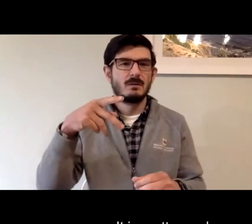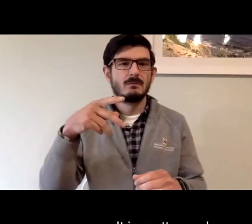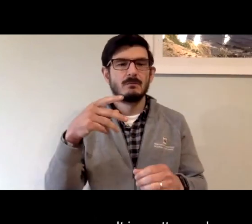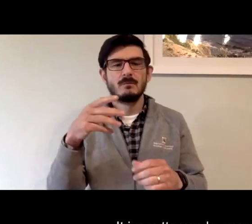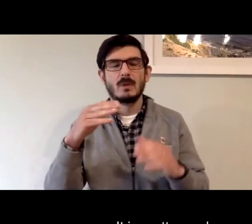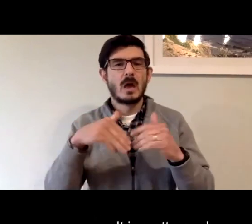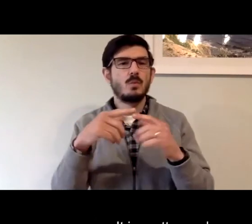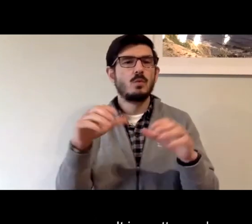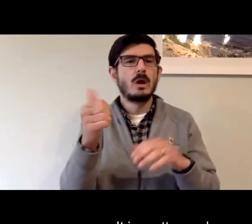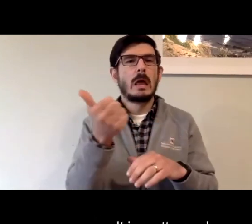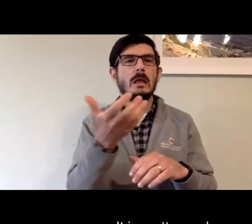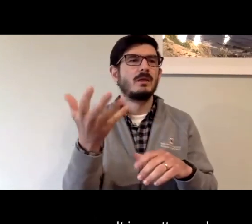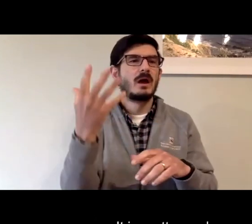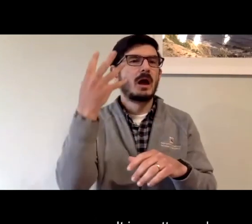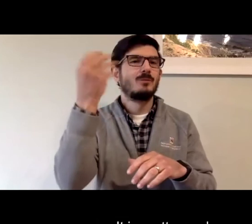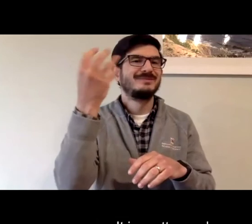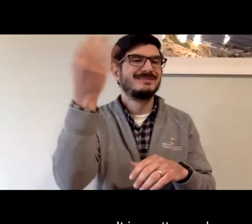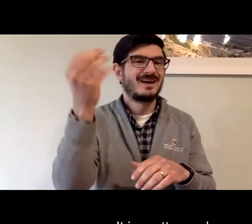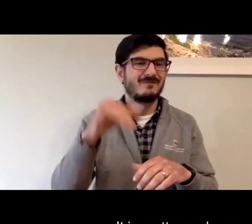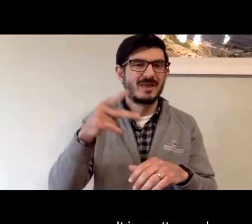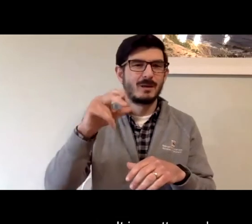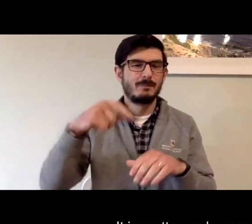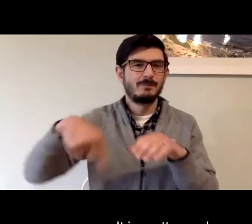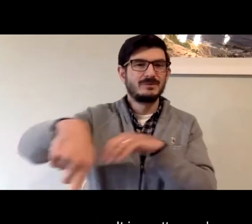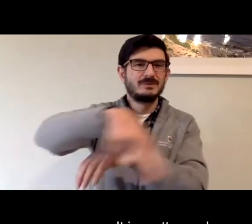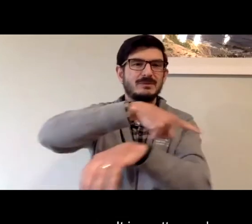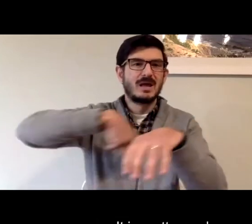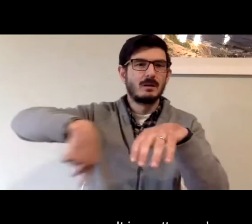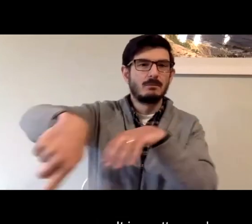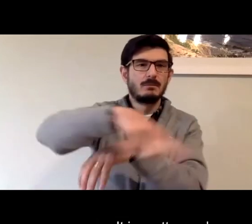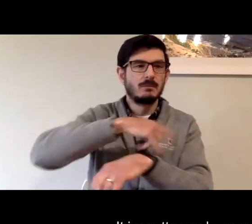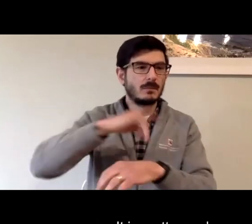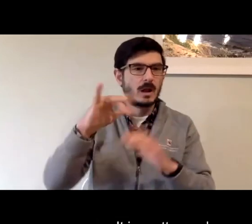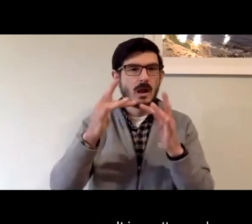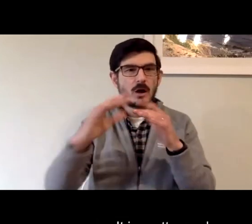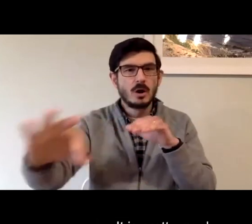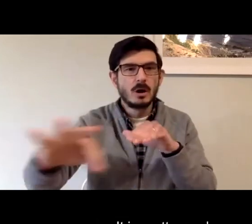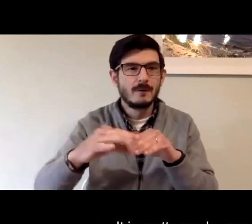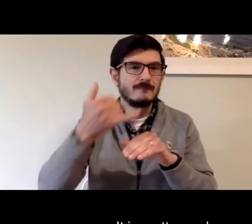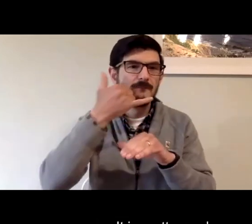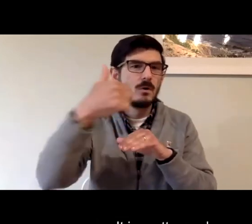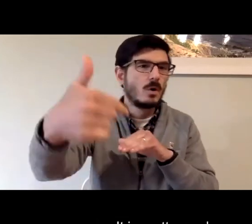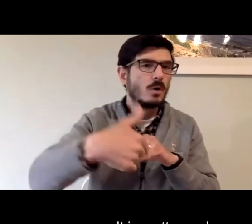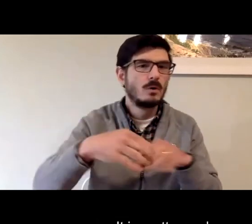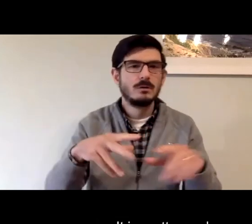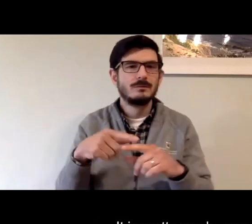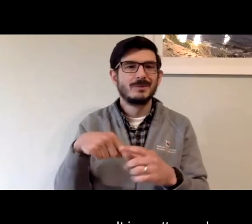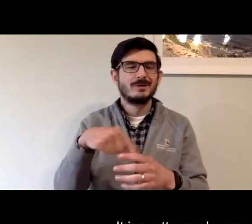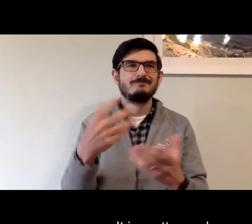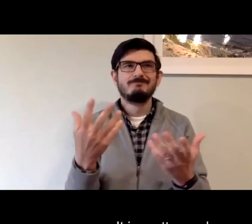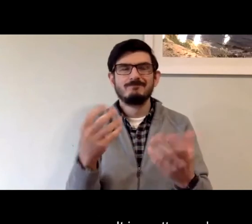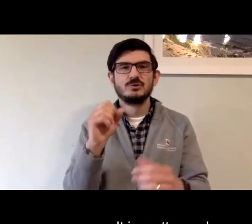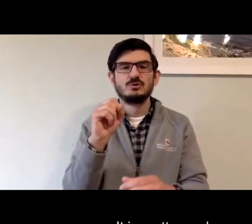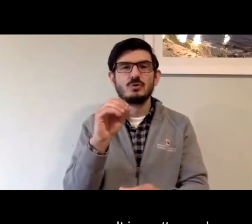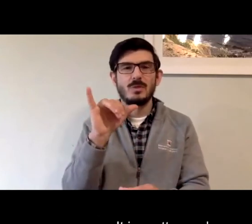much, you can't really tell PSAPs what to do outside